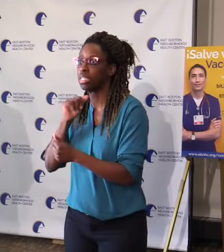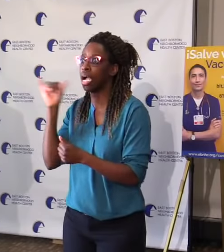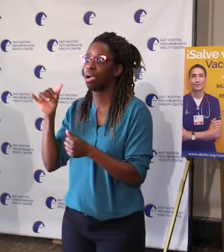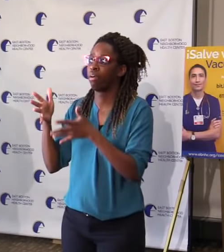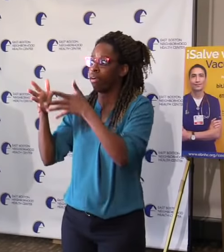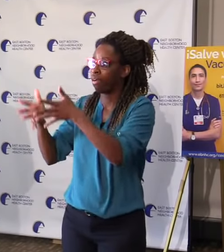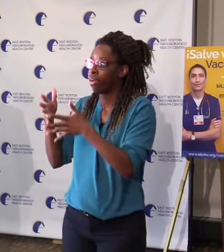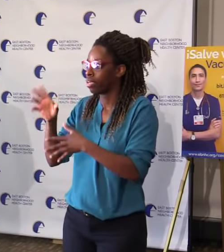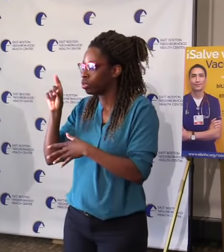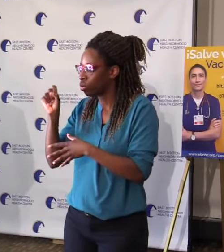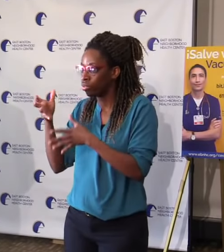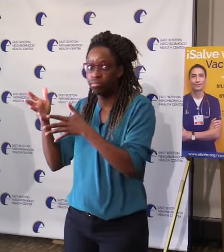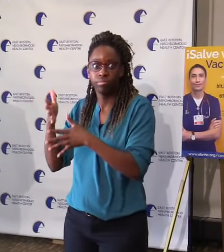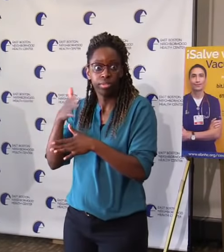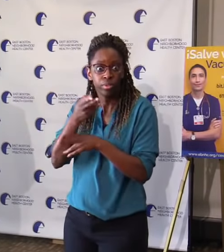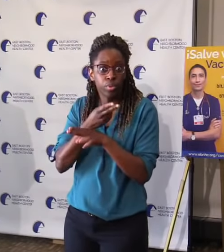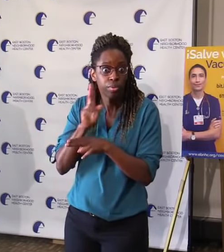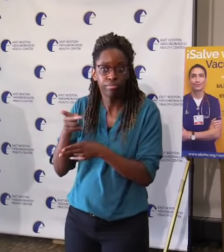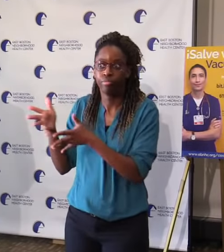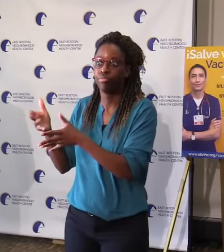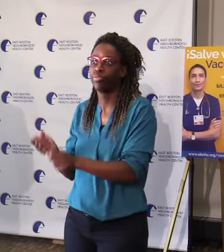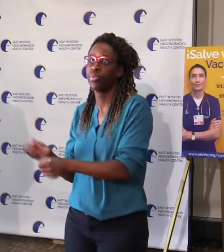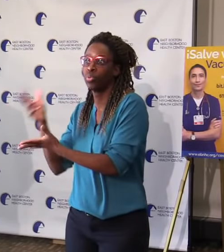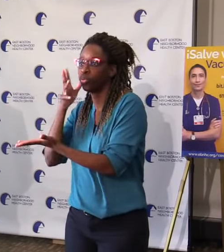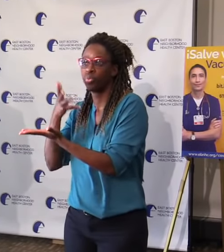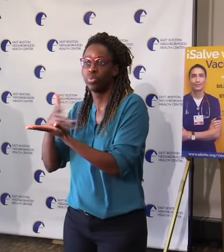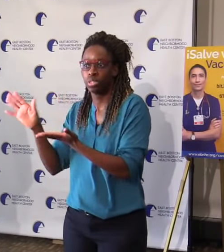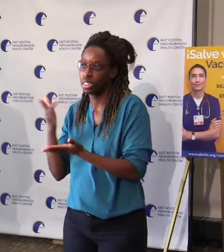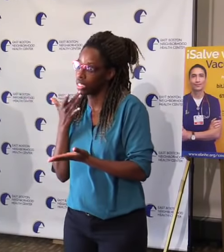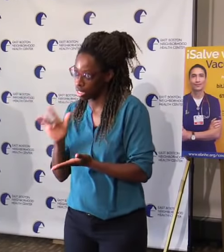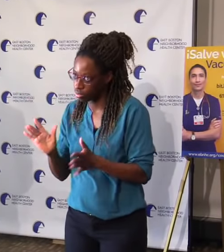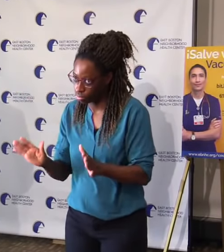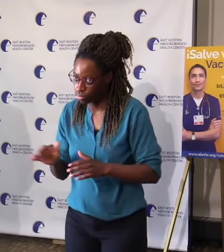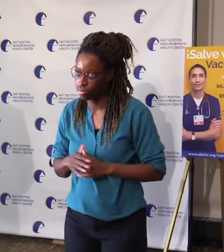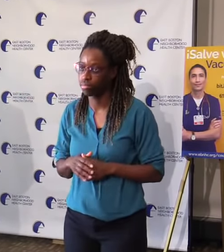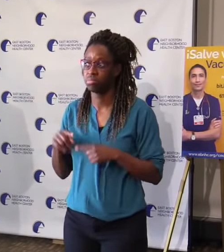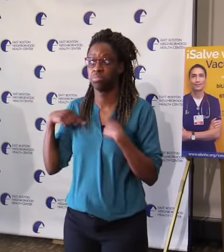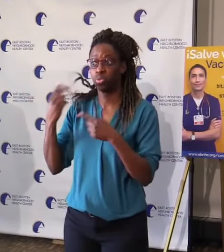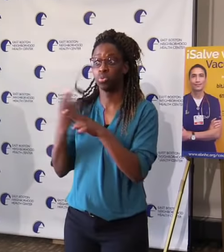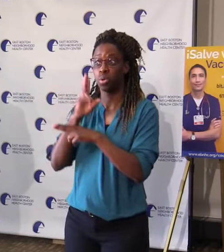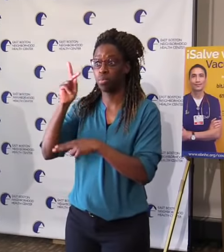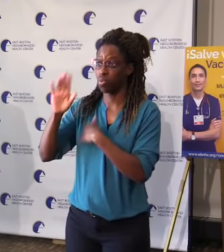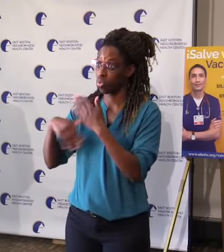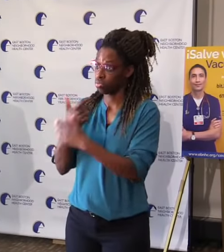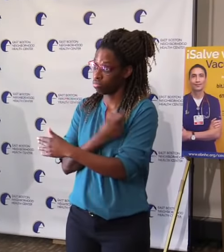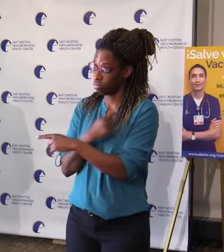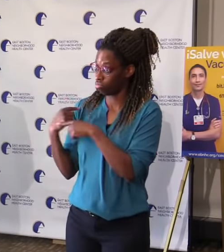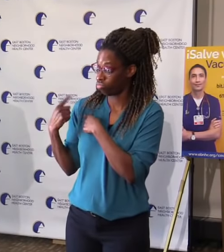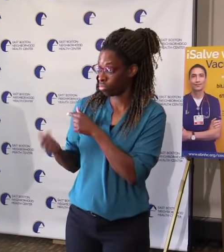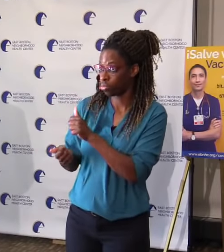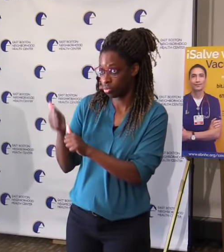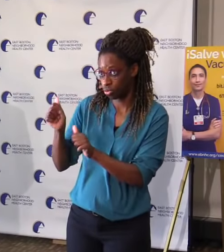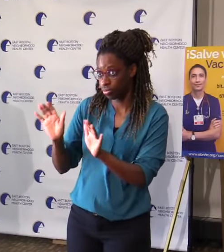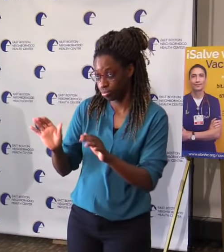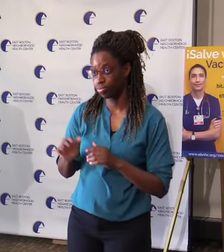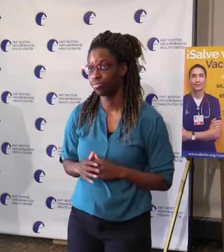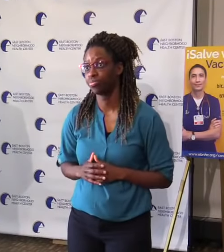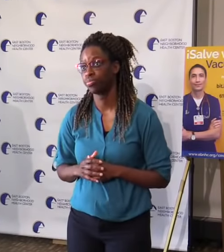in mixing this stuff up. But at this point, we're talking about an unused rate of 0.13%,